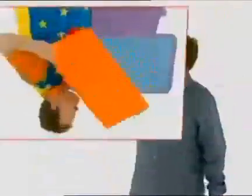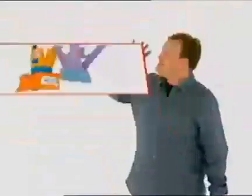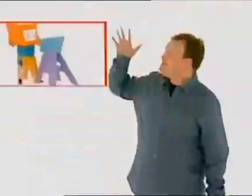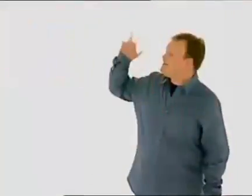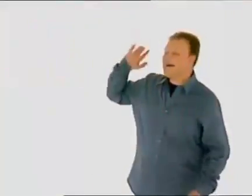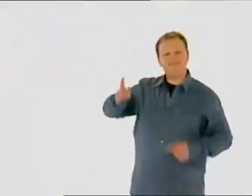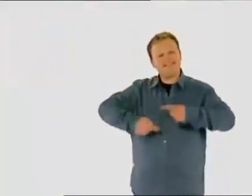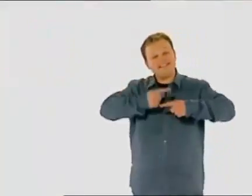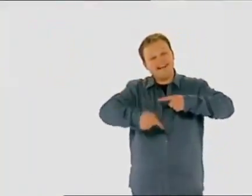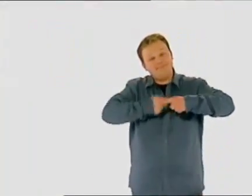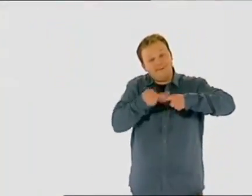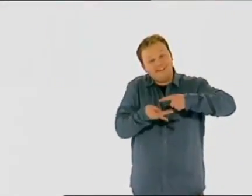Bye-bye, Mr. Tumble.